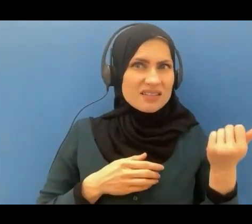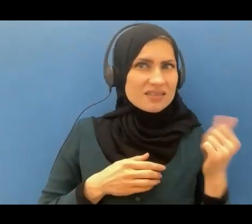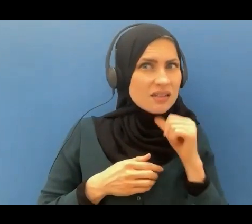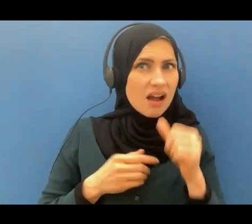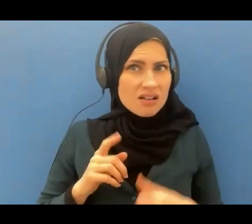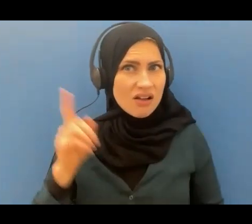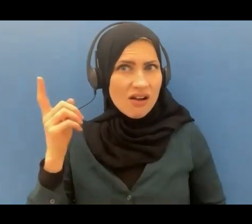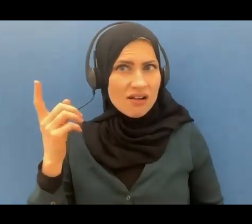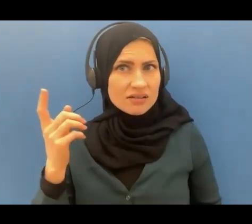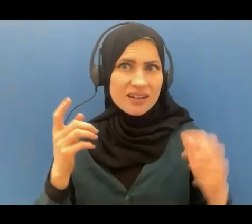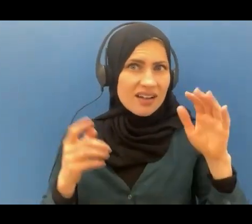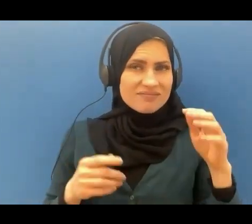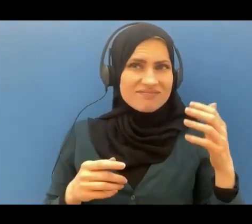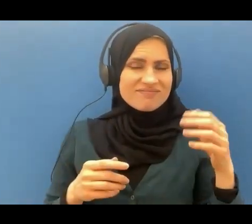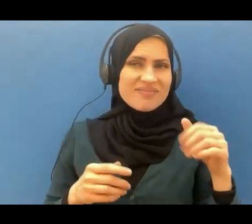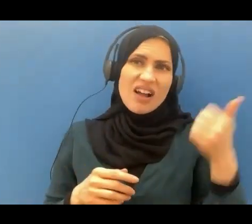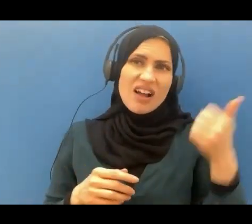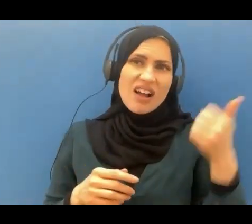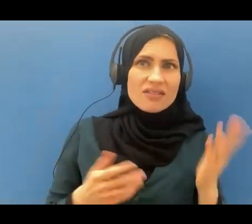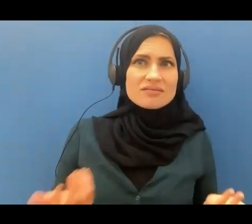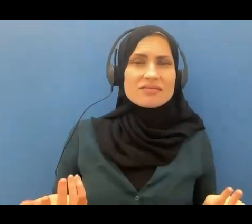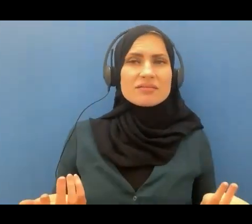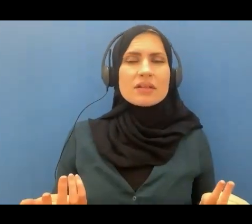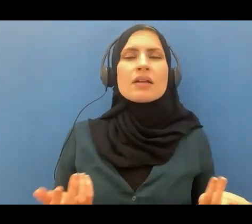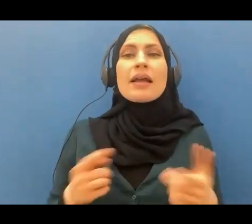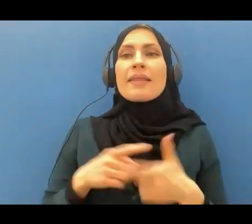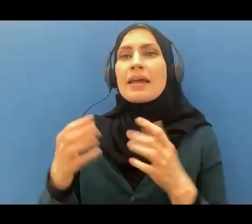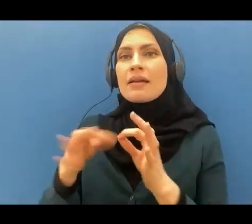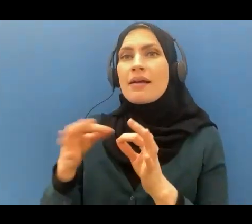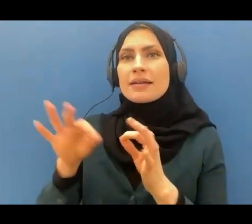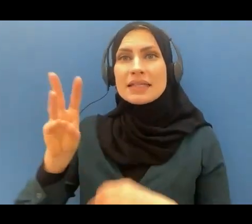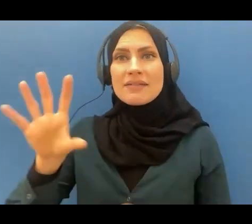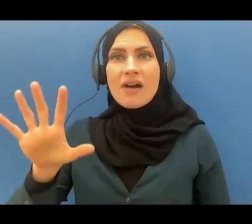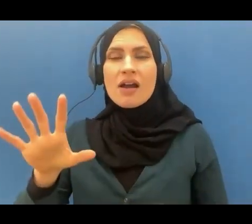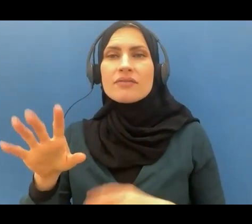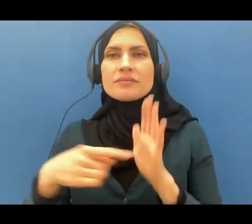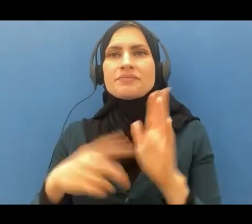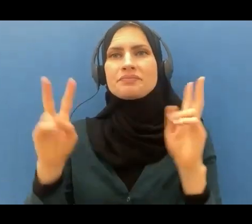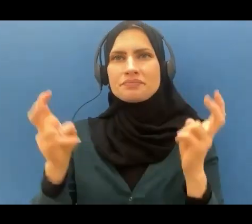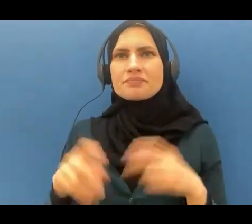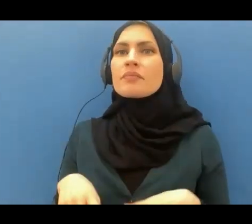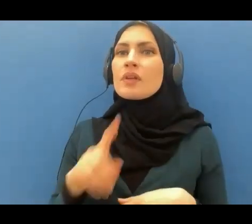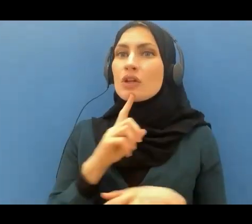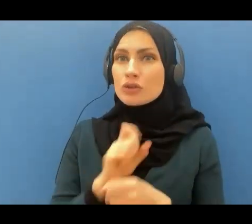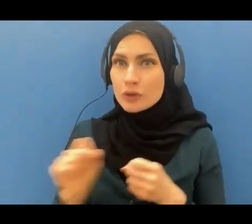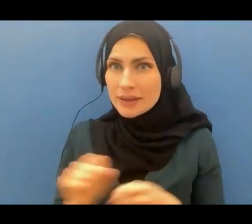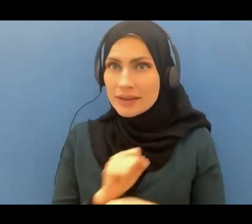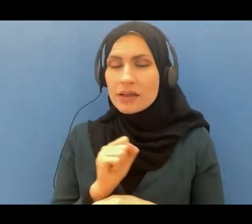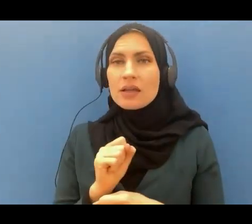other gods and then ayah number 65 it says and certainly it has been revealed unto you